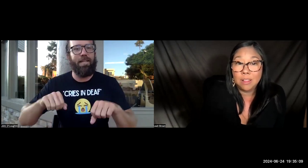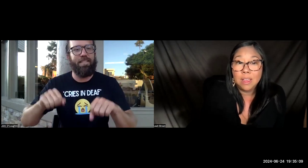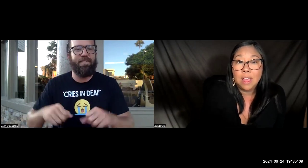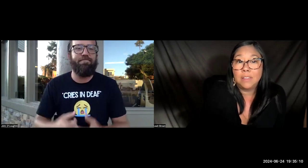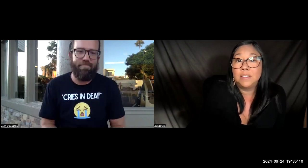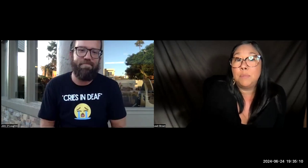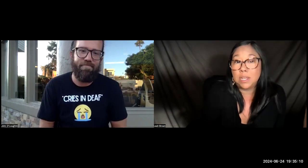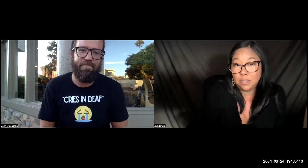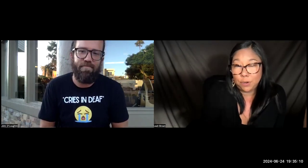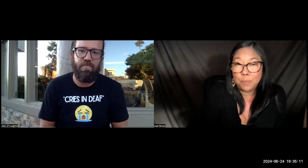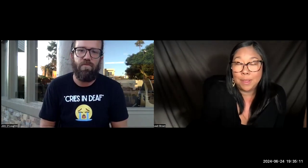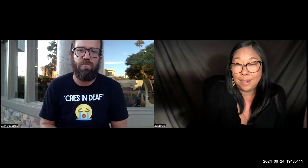to the best of your ability.